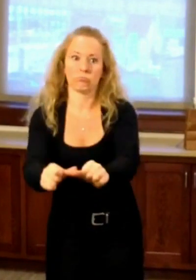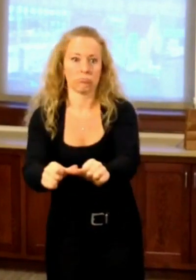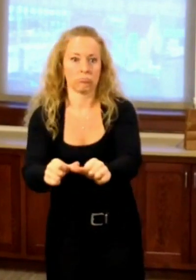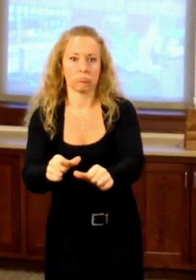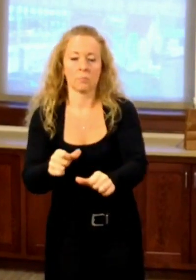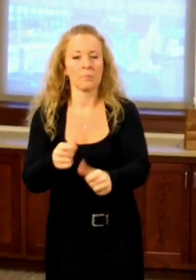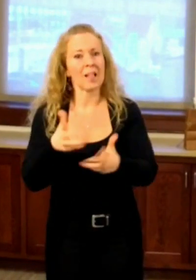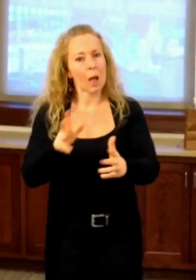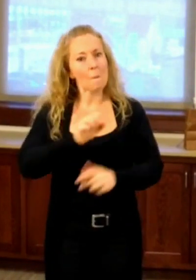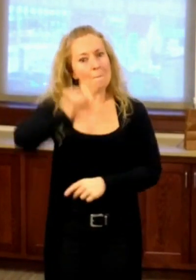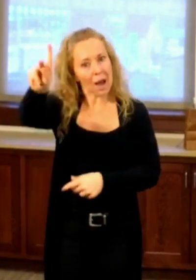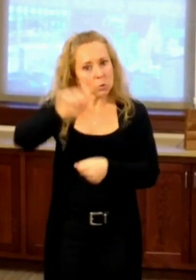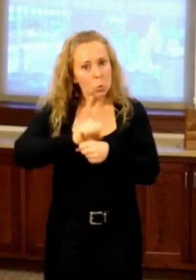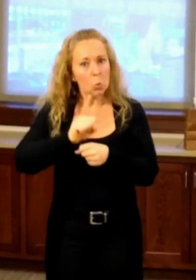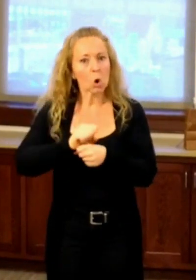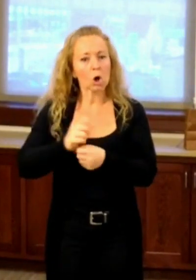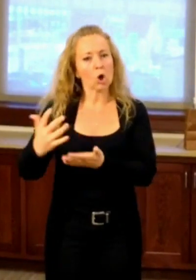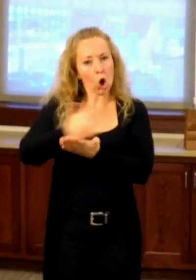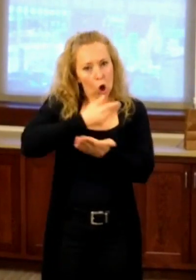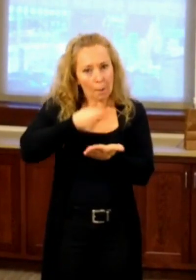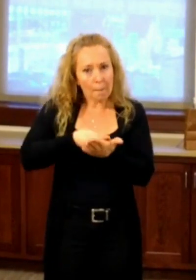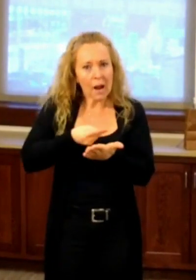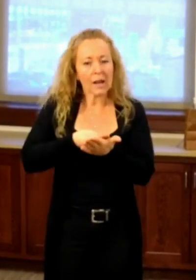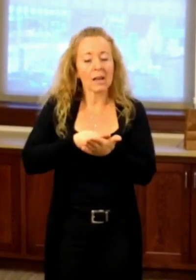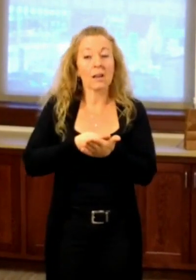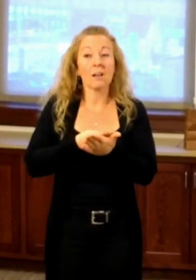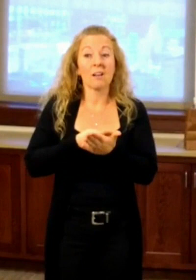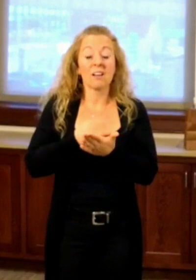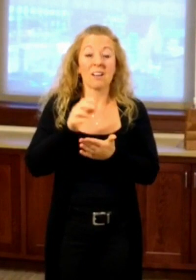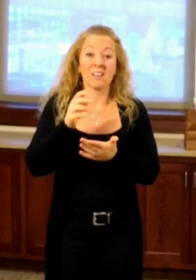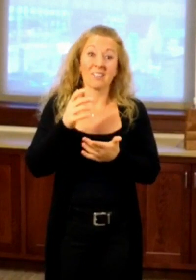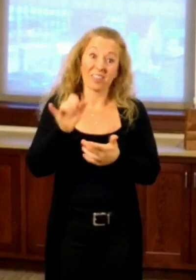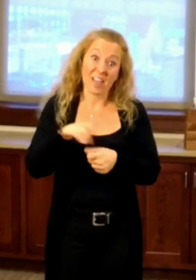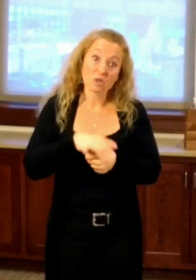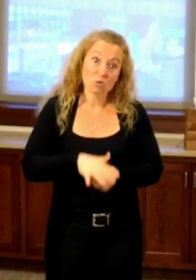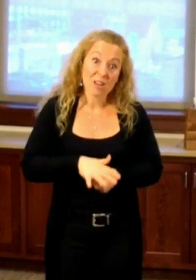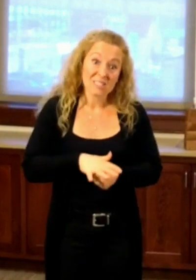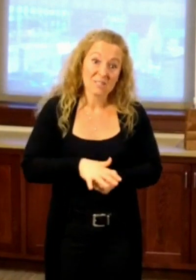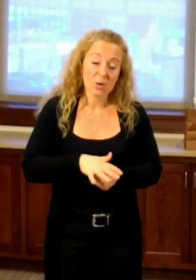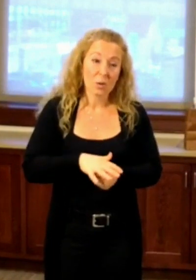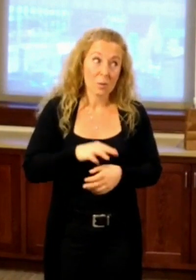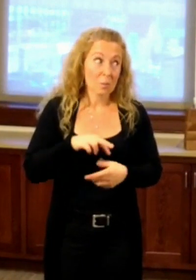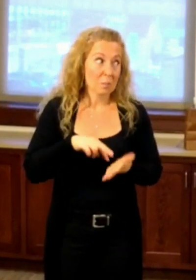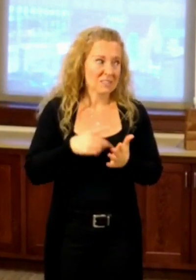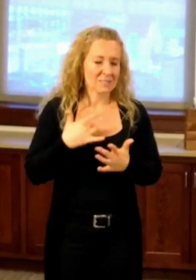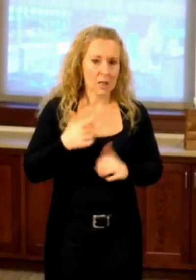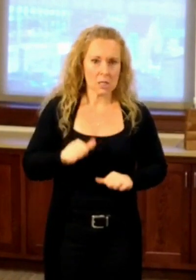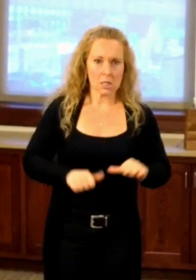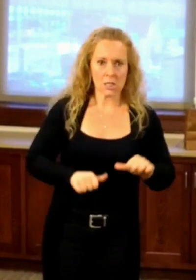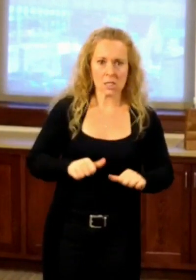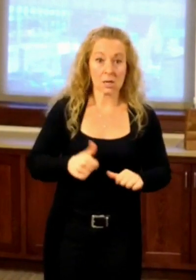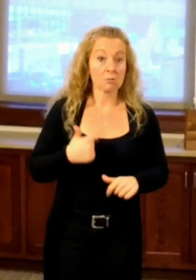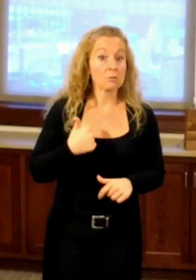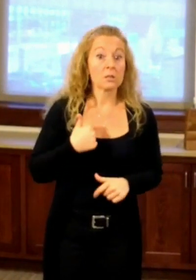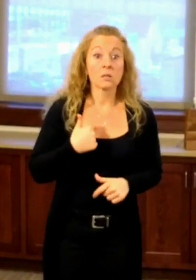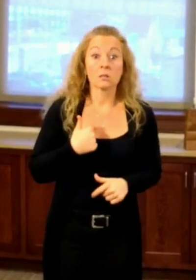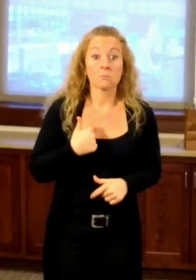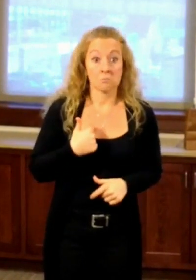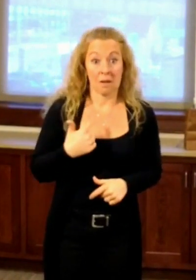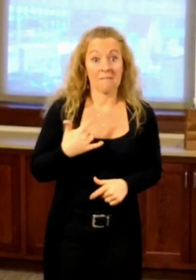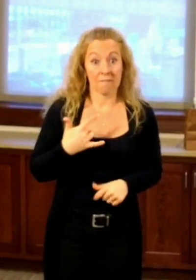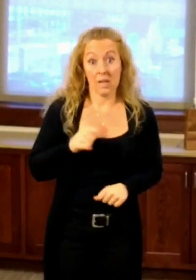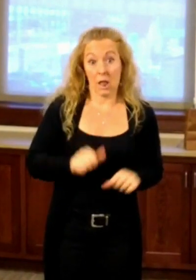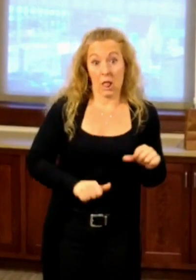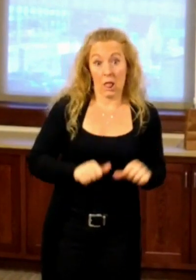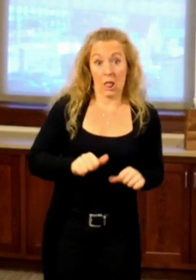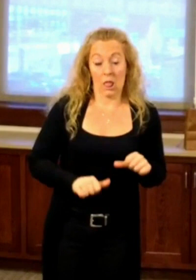and make a living. And that level of stress is also makes you apprehensive as well. If the numbers